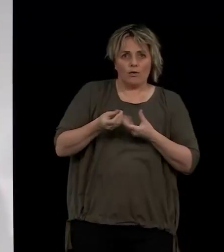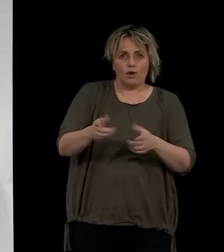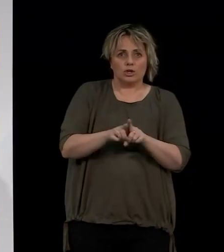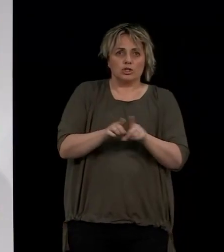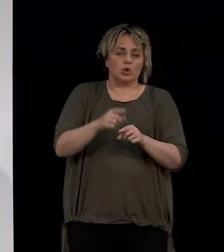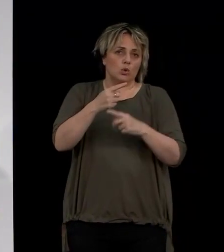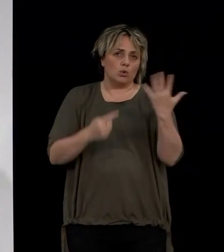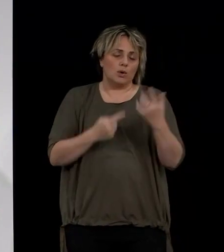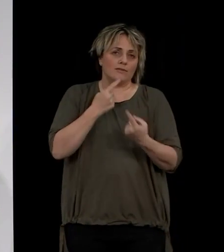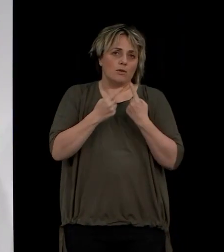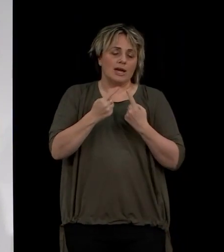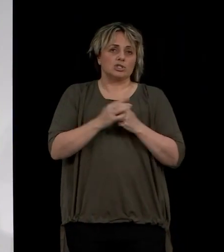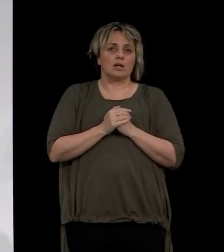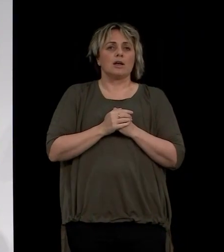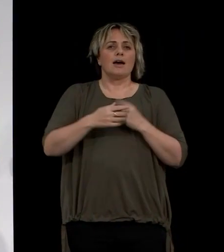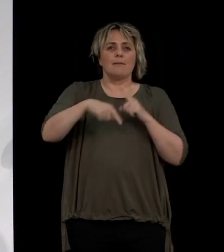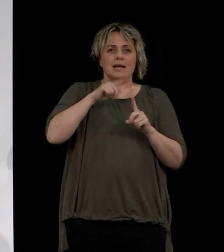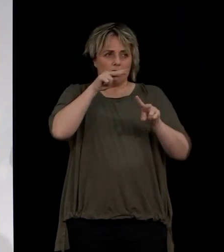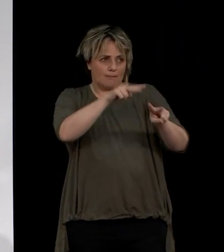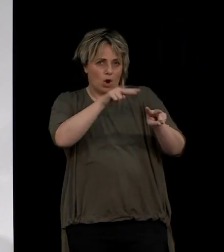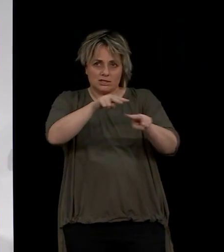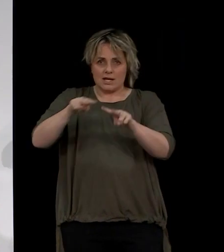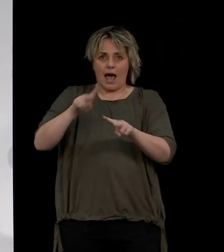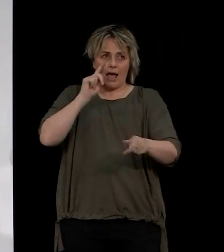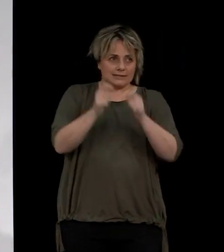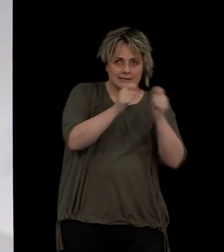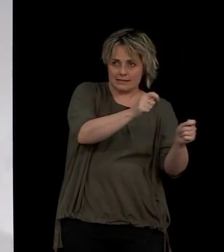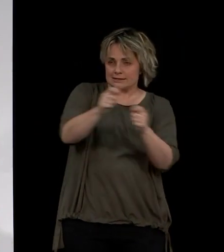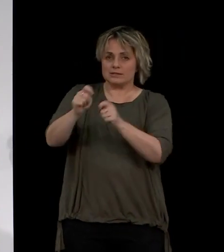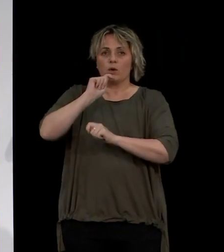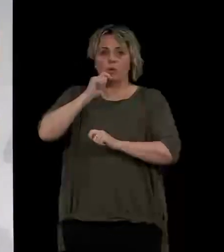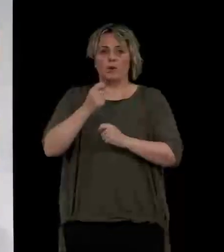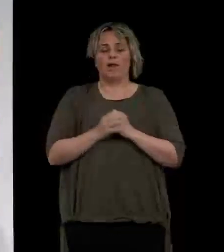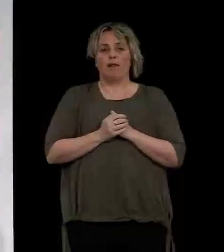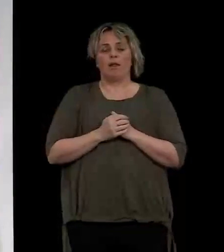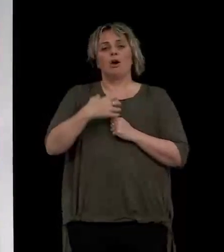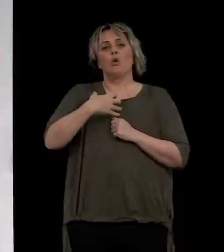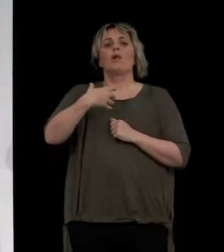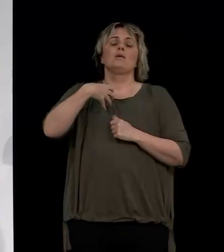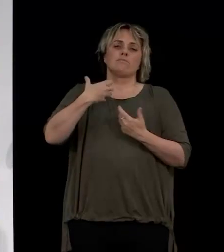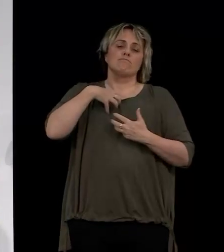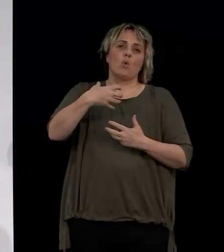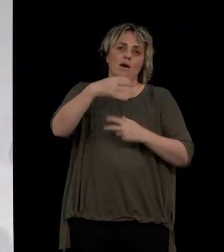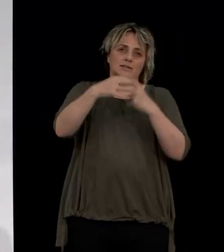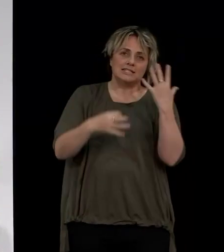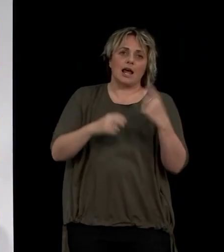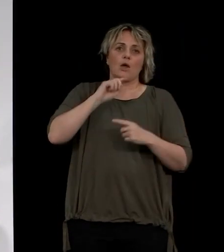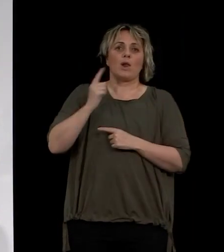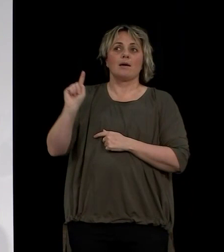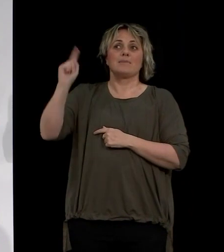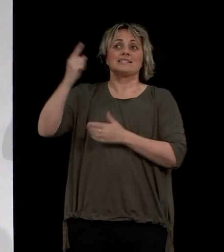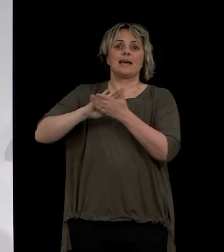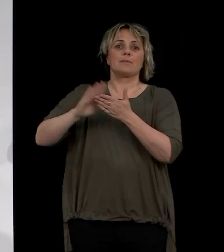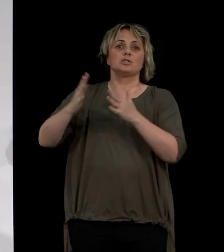This will be coupled with a monitoring and testing regime. Further details will be provided by Minister Hipkins on Wednesday.